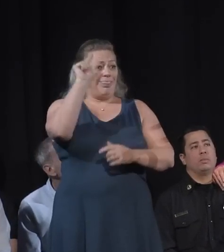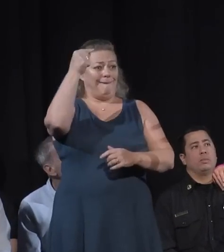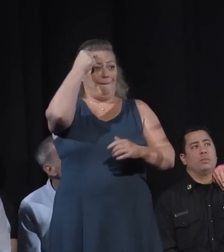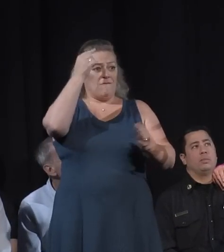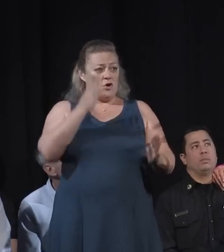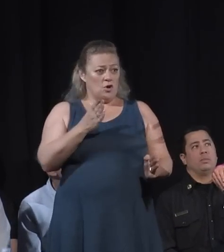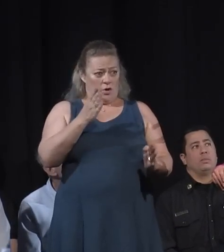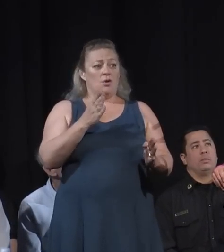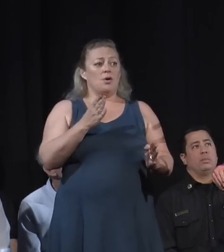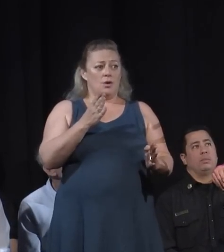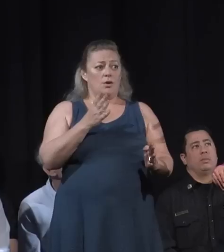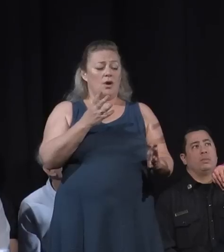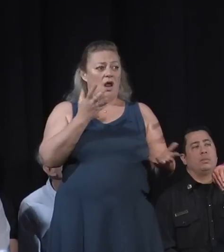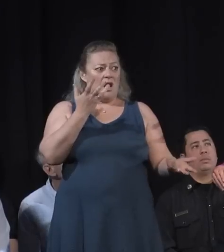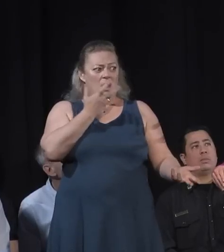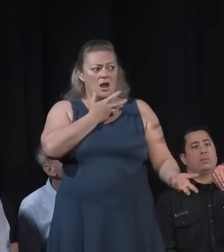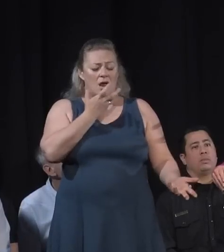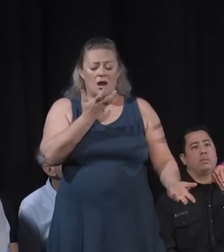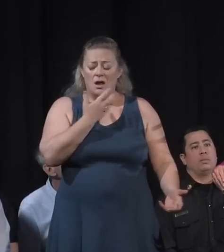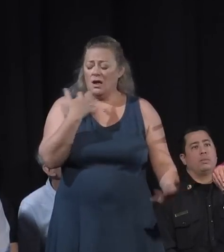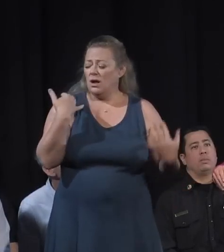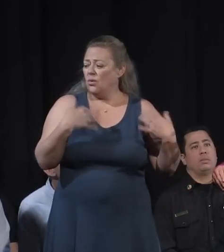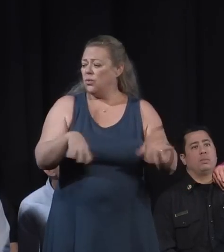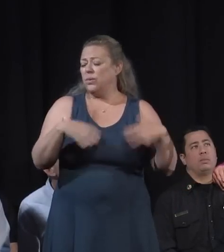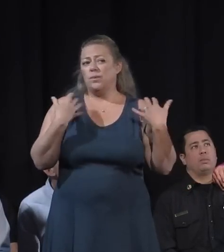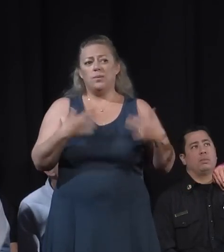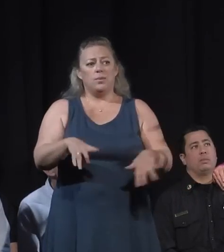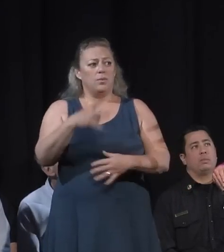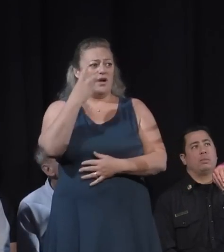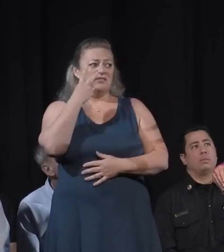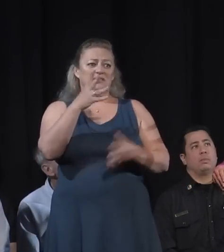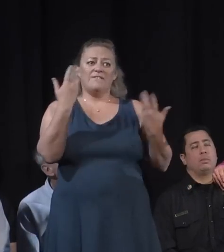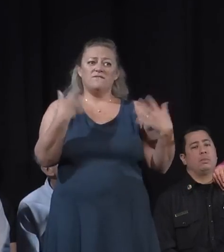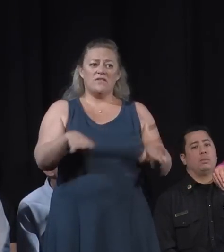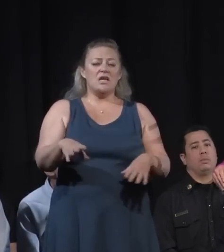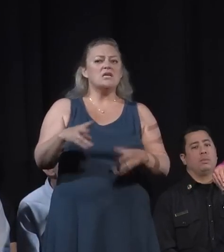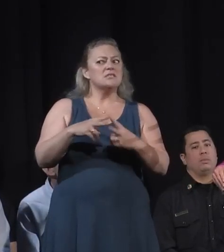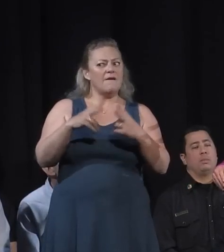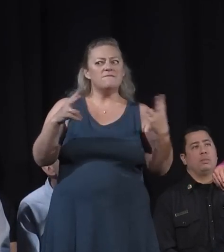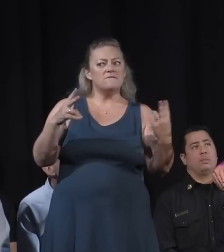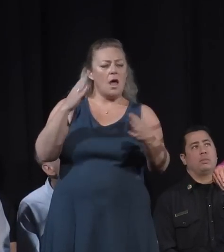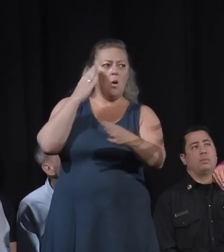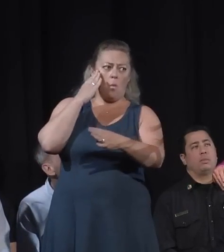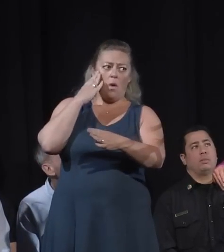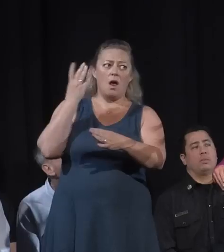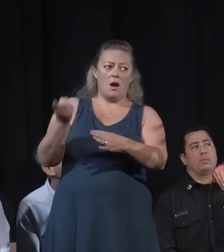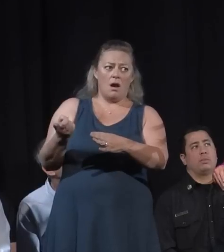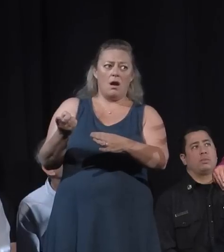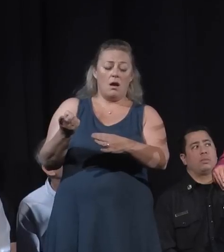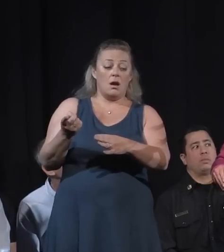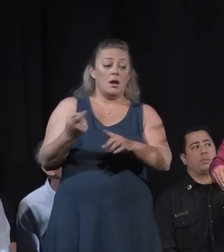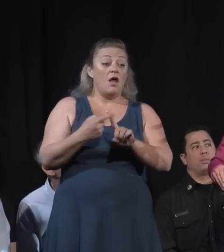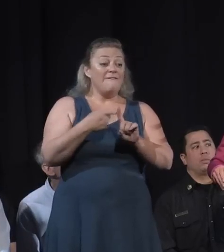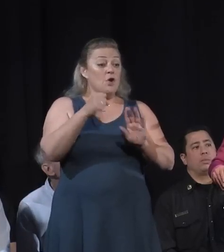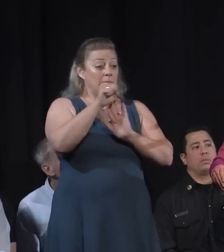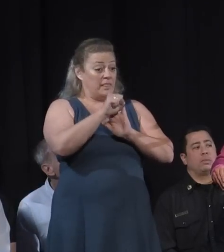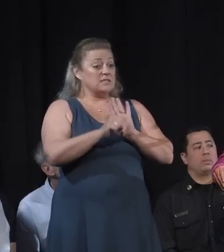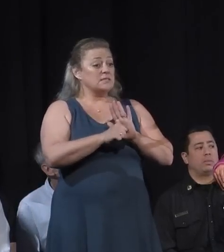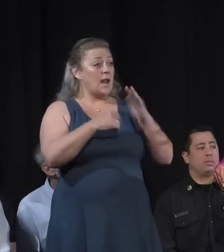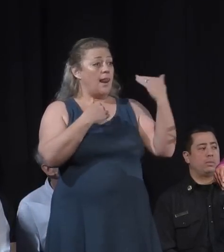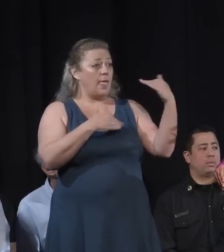him. He has seen the devastation. He's very aware of this. From the state level, working with